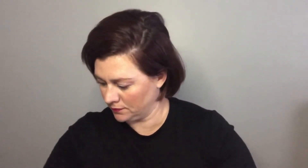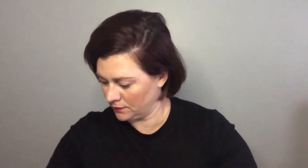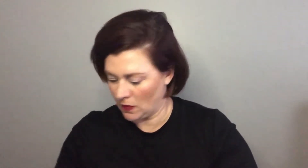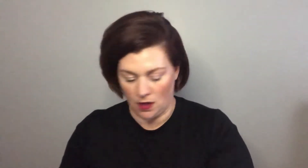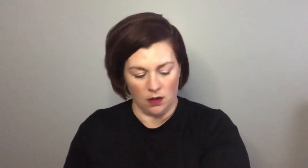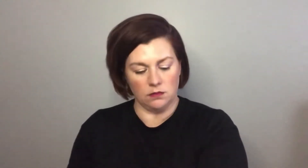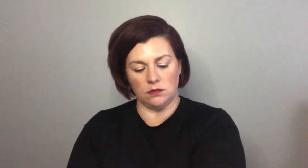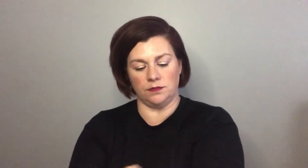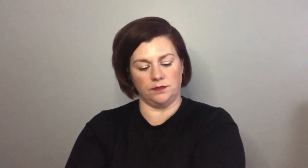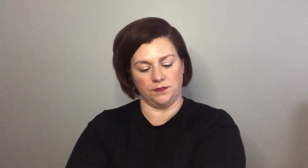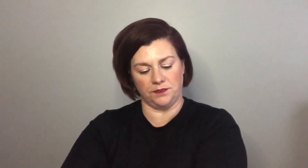that completely up